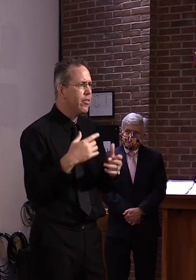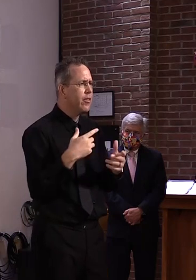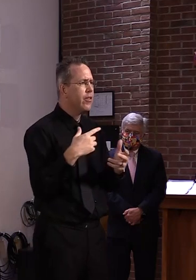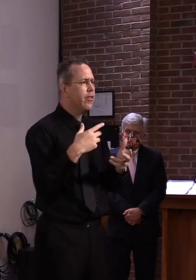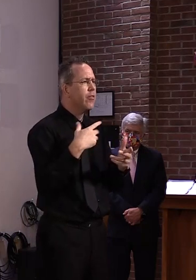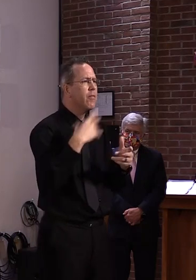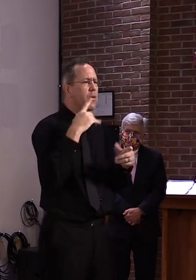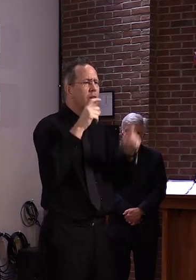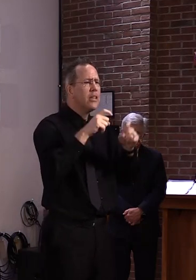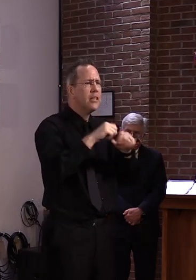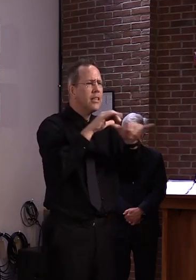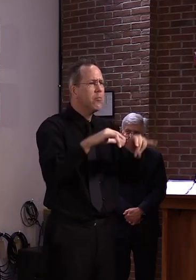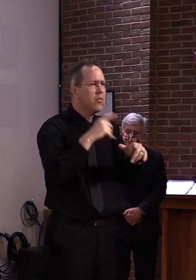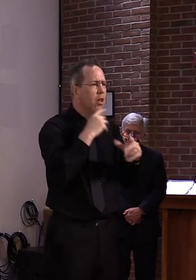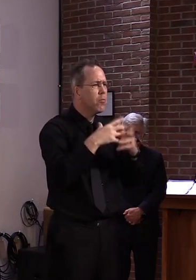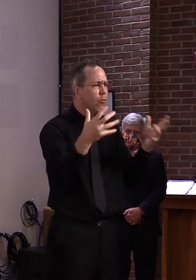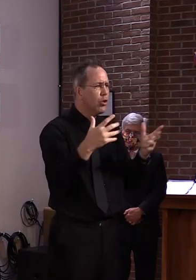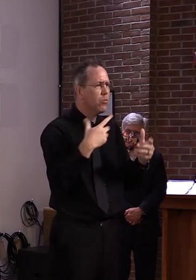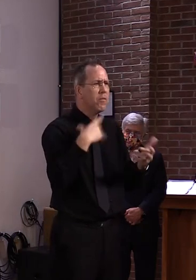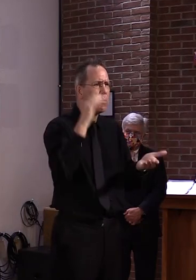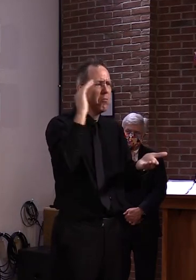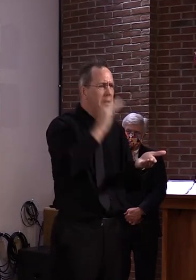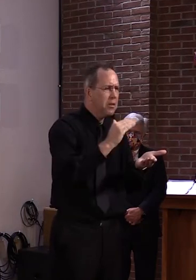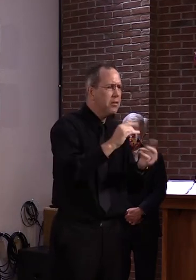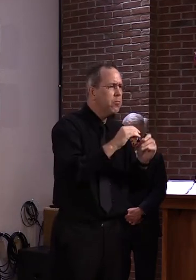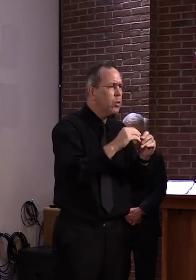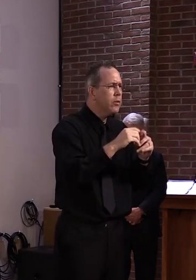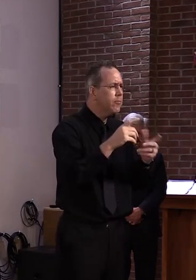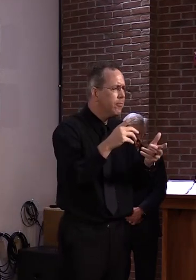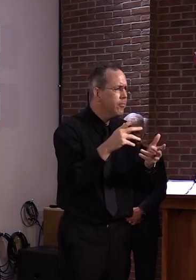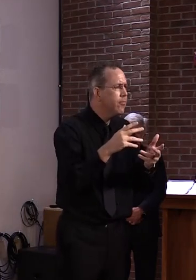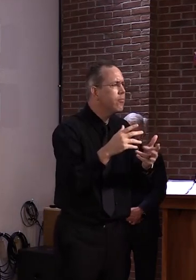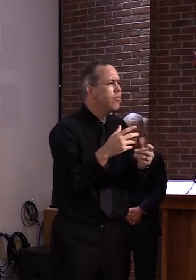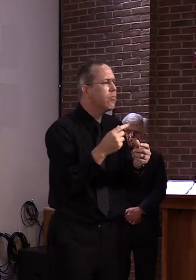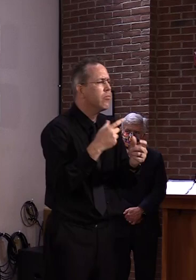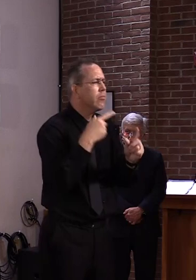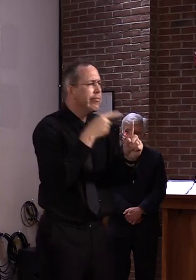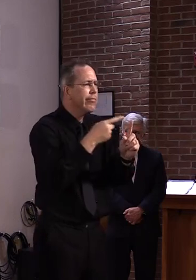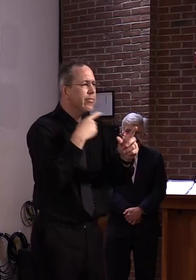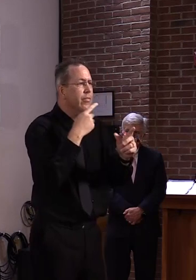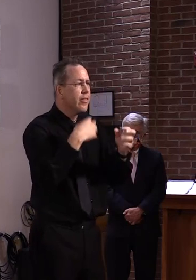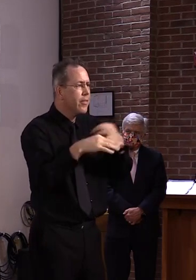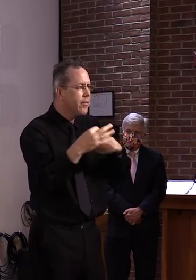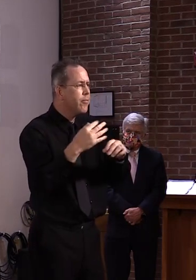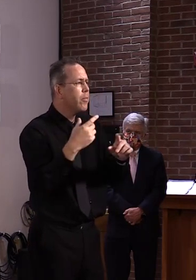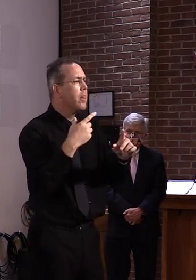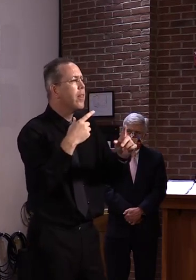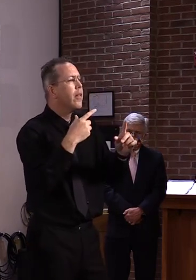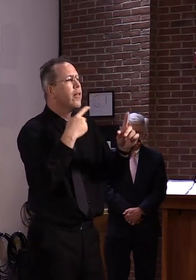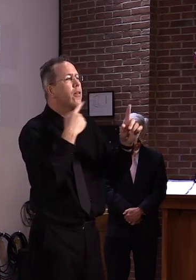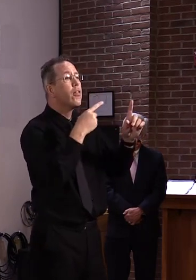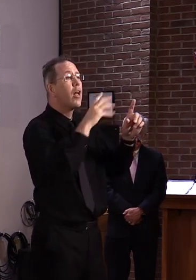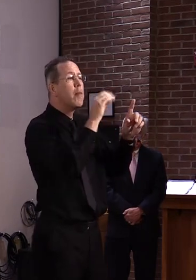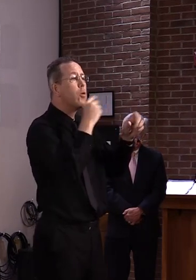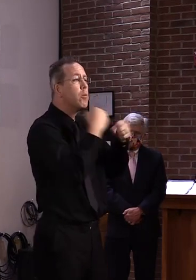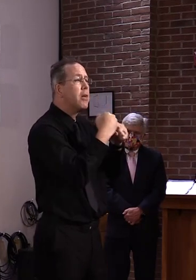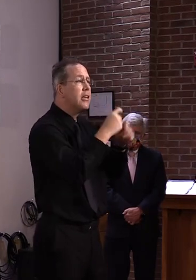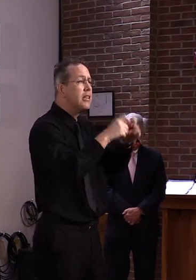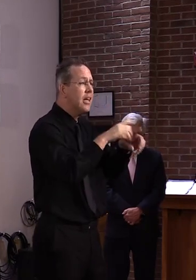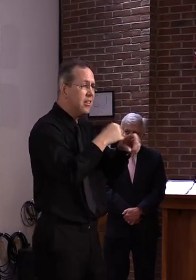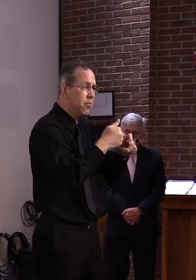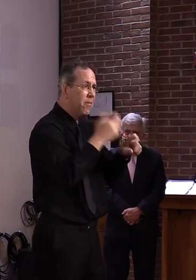to get more of that supply is actually working with the manufacturer themselves as opposed to working through the federal government.